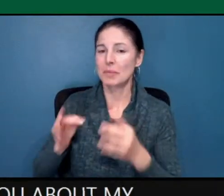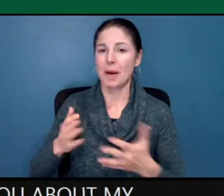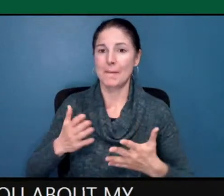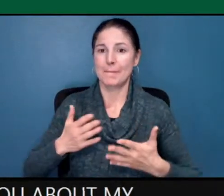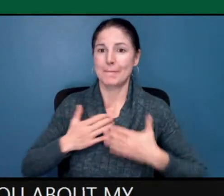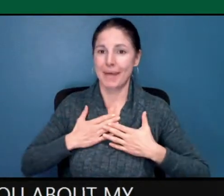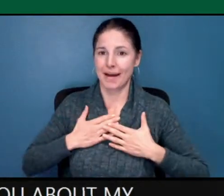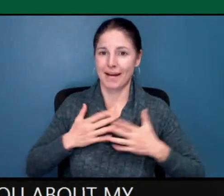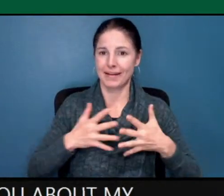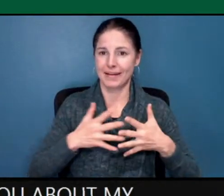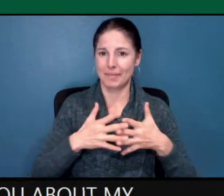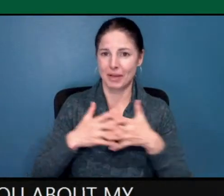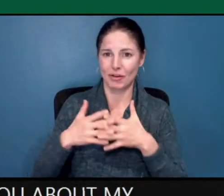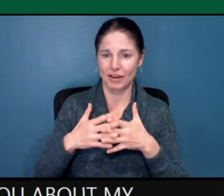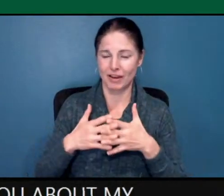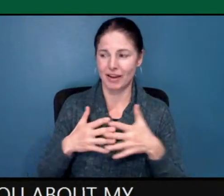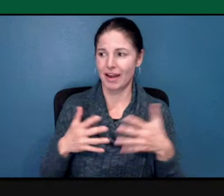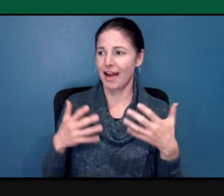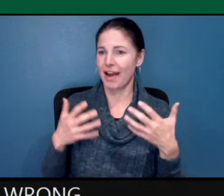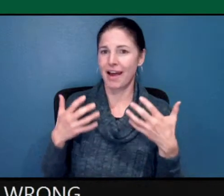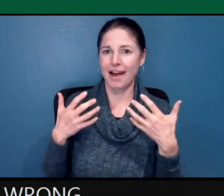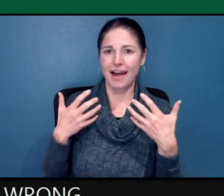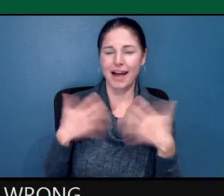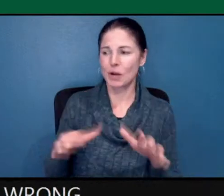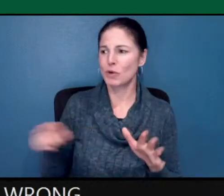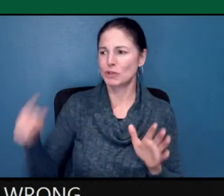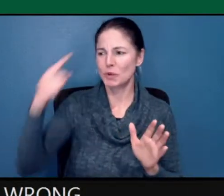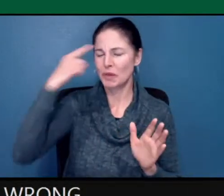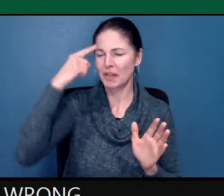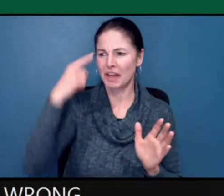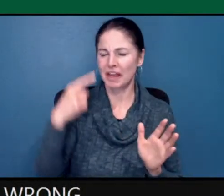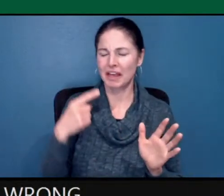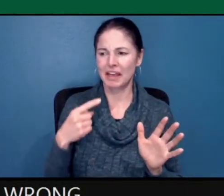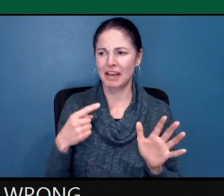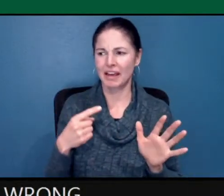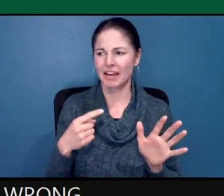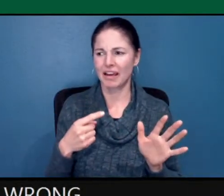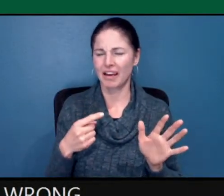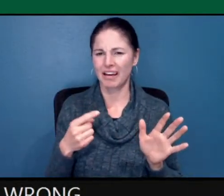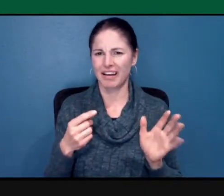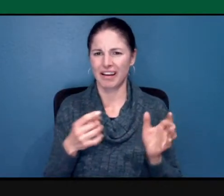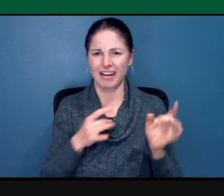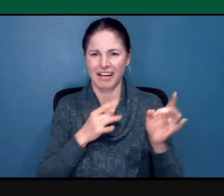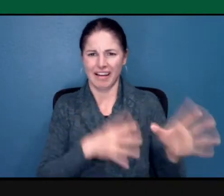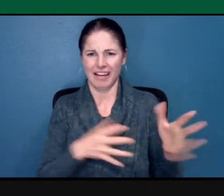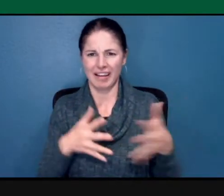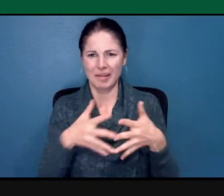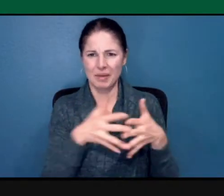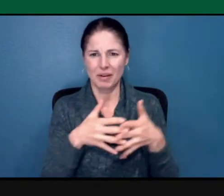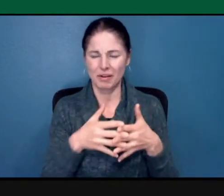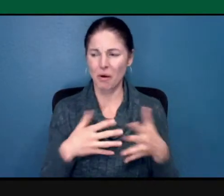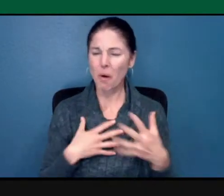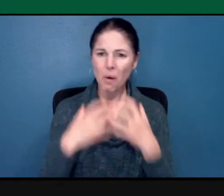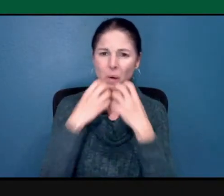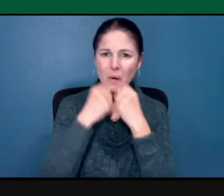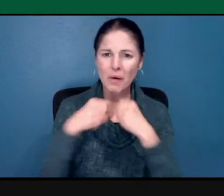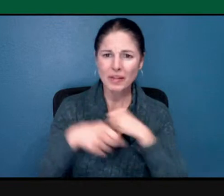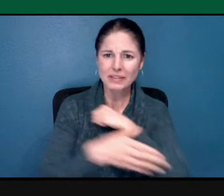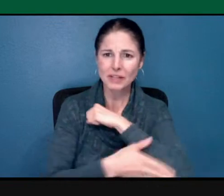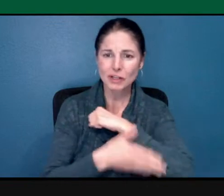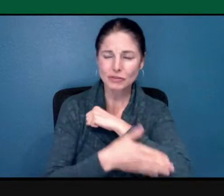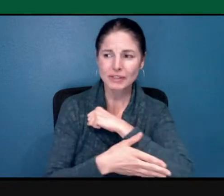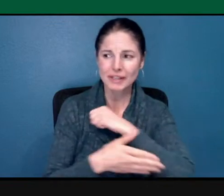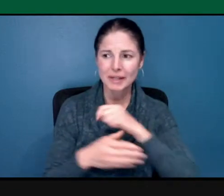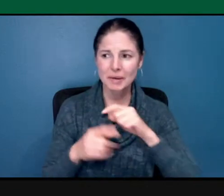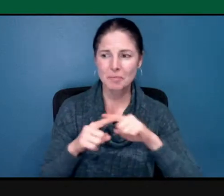I don't want you to think that I don't love America because I love my country. But I know my country can do